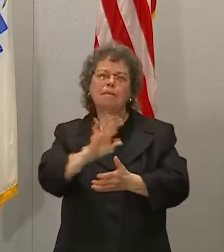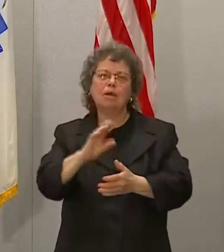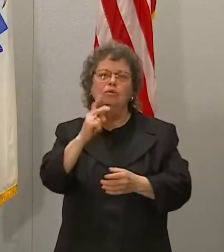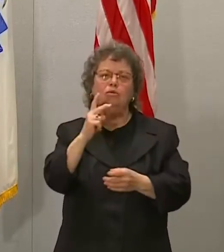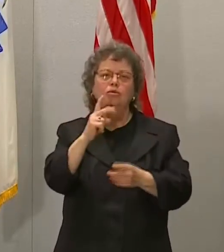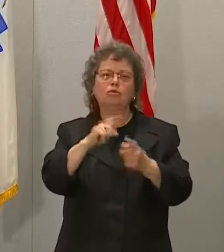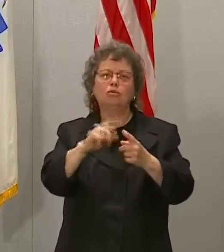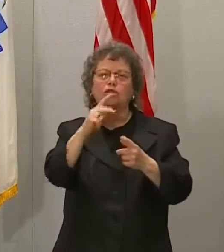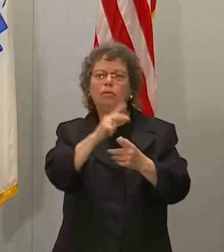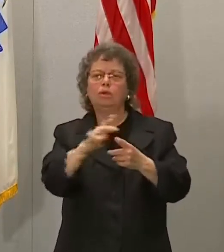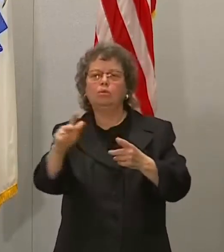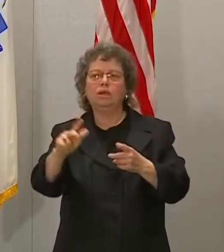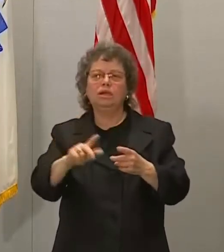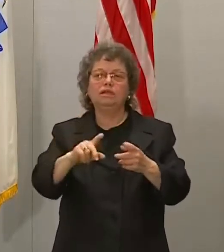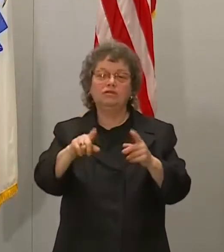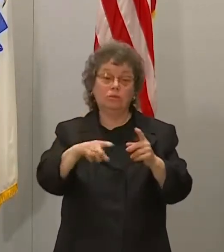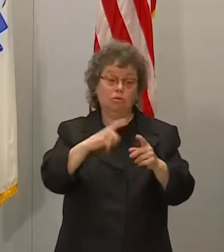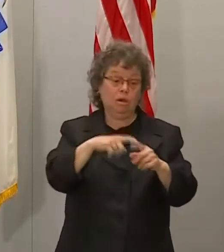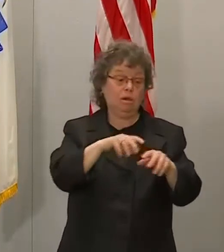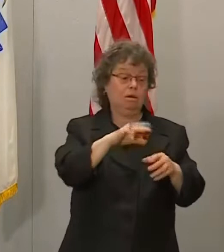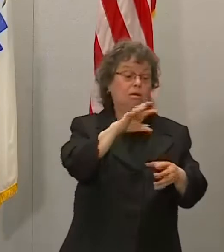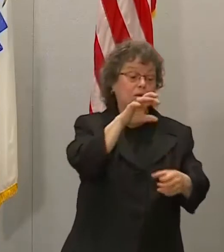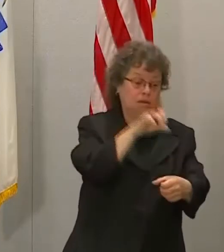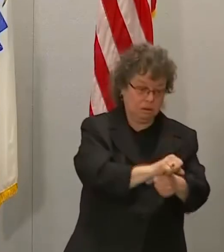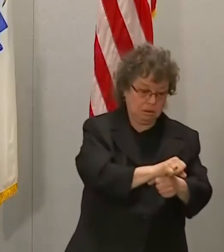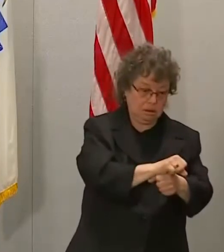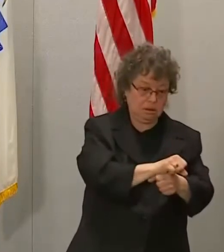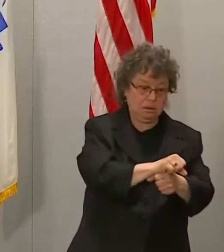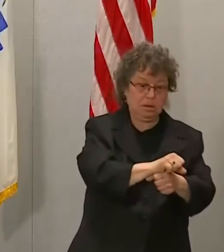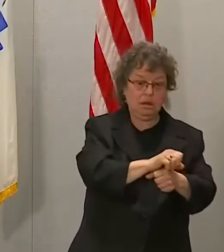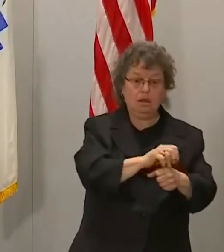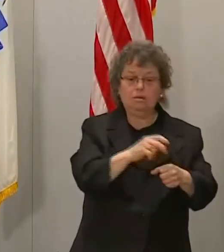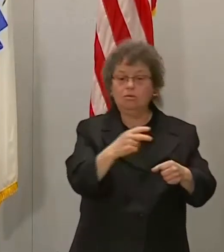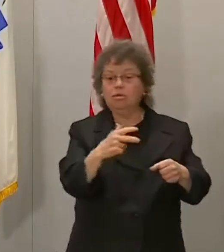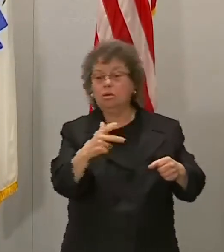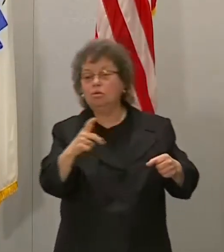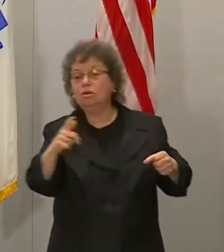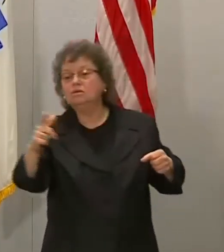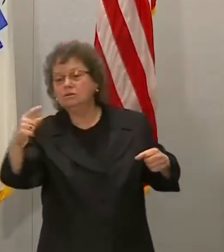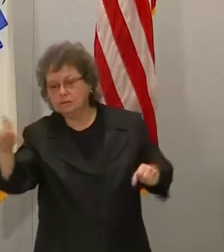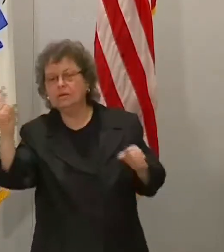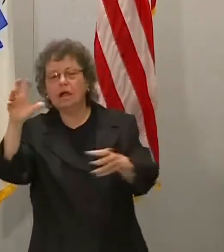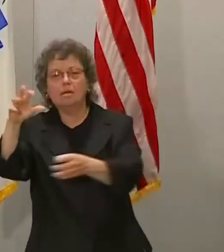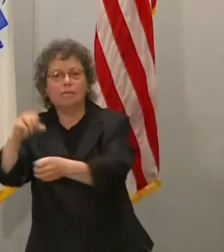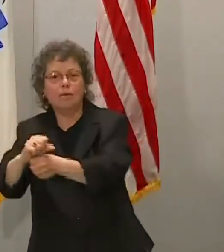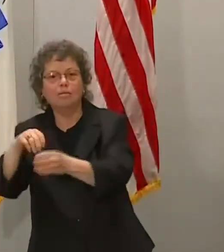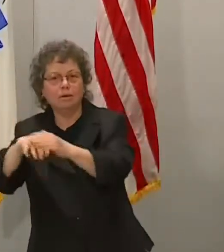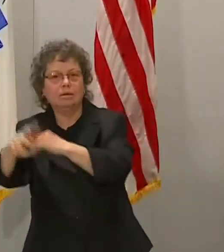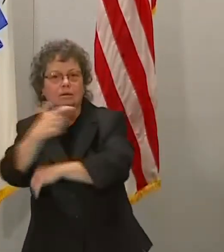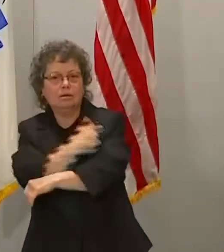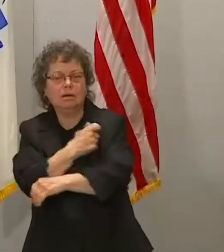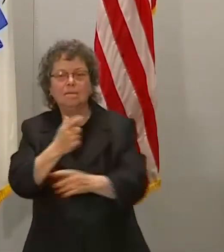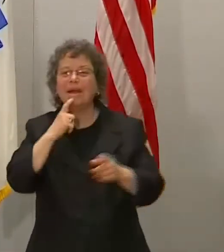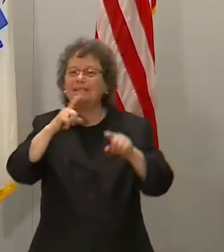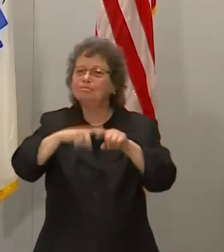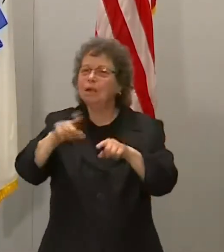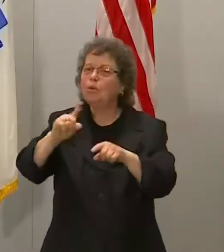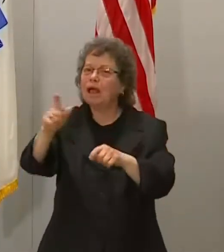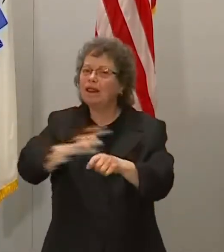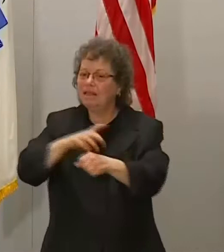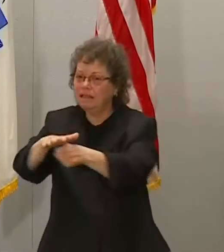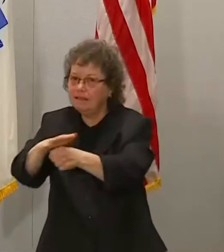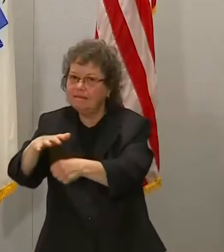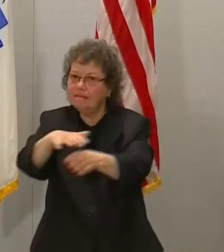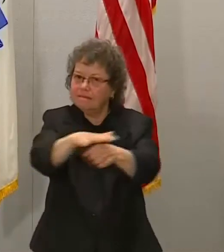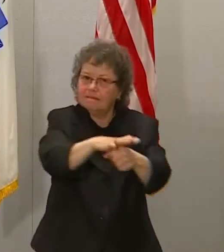although it depends a little bit on where you live and whether or not you choose to stay on the site or take the